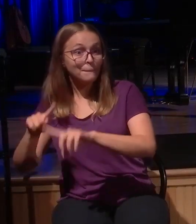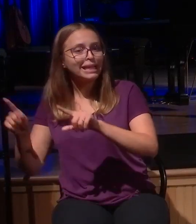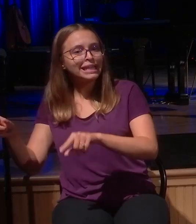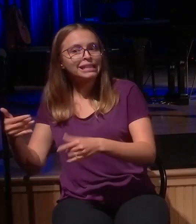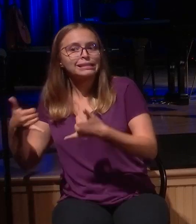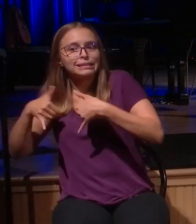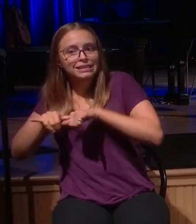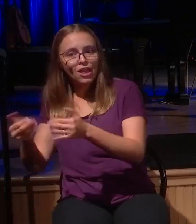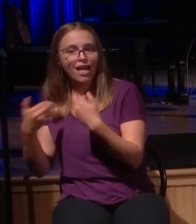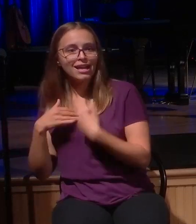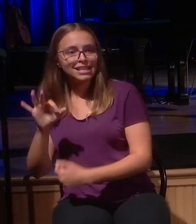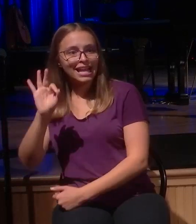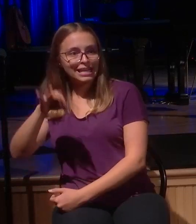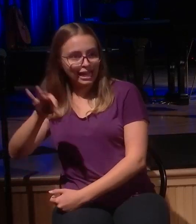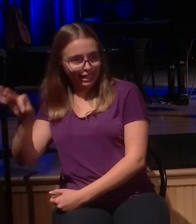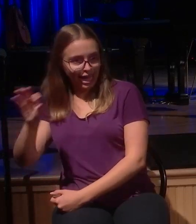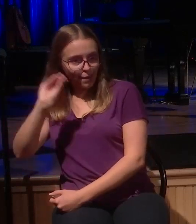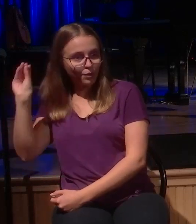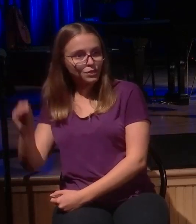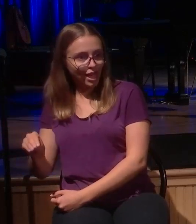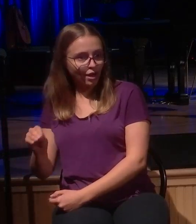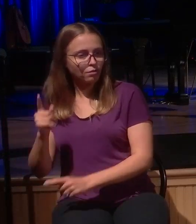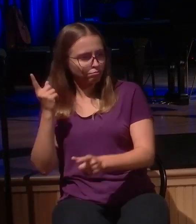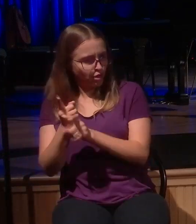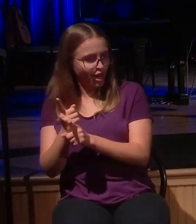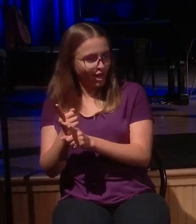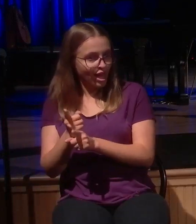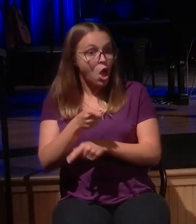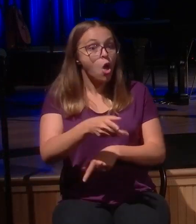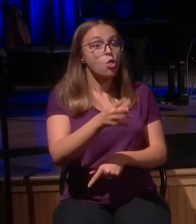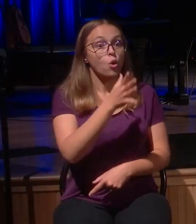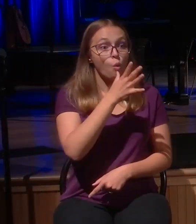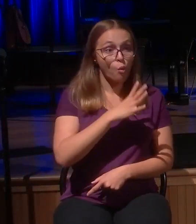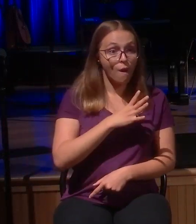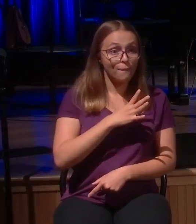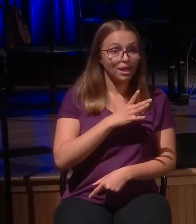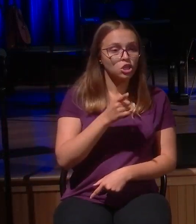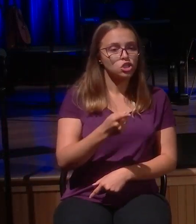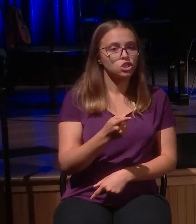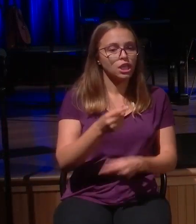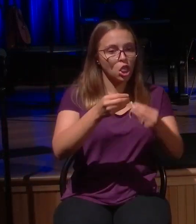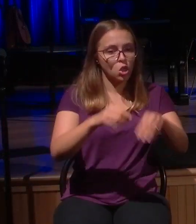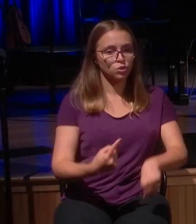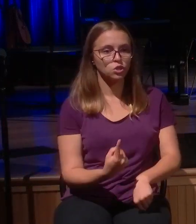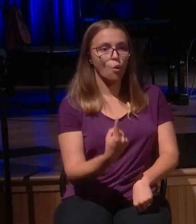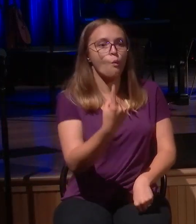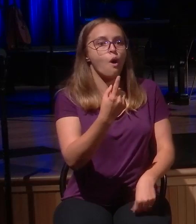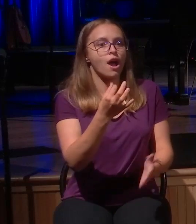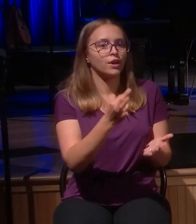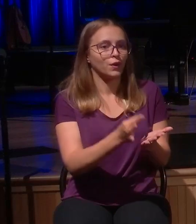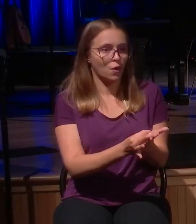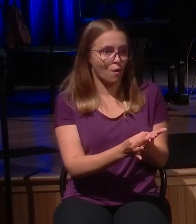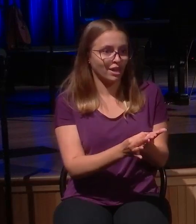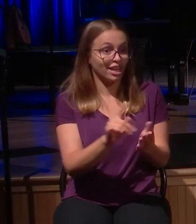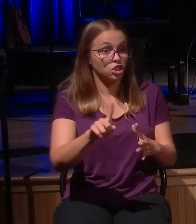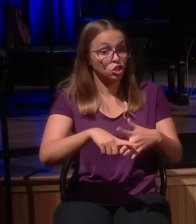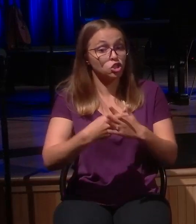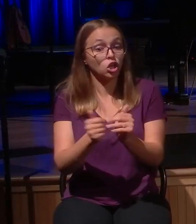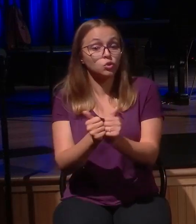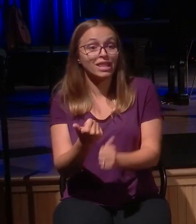one coin only has 10 to start with, so she loses 10%, she's only got 90% left, but then we come to